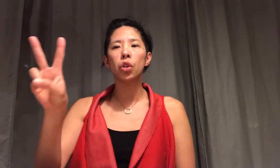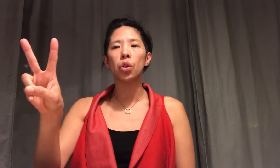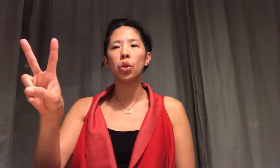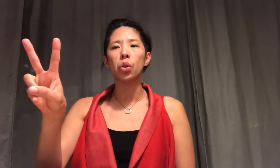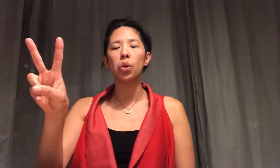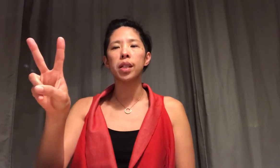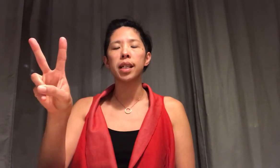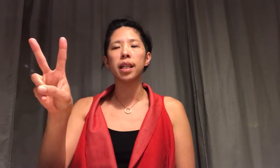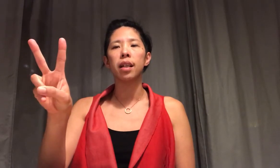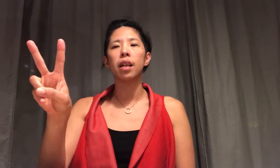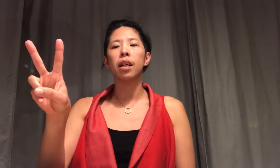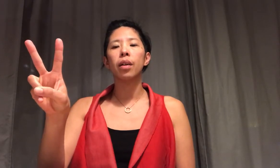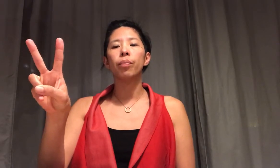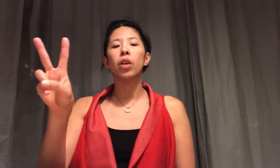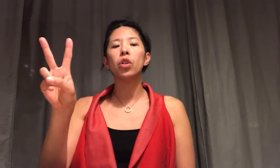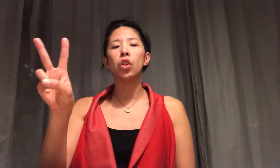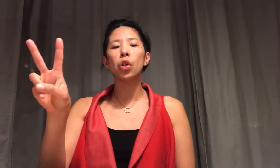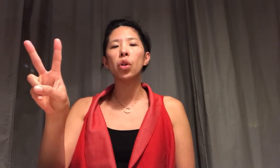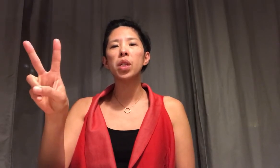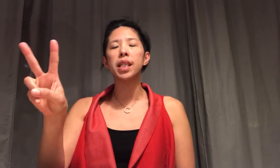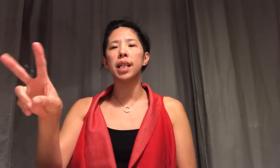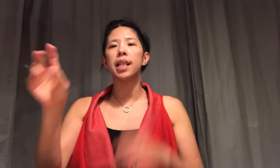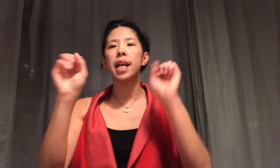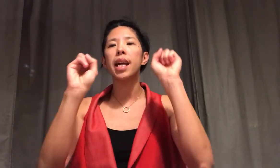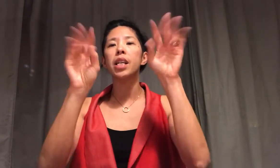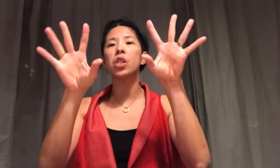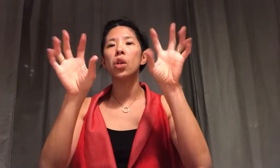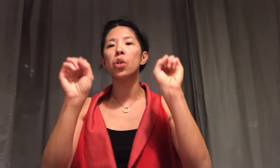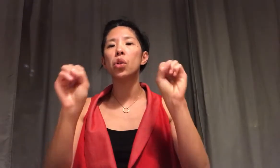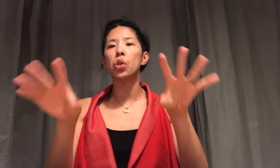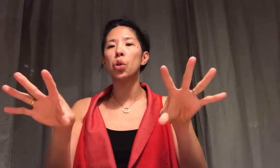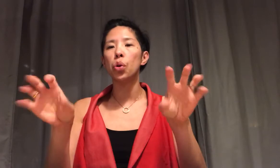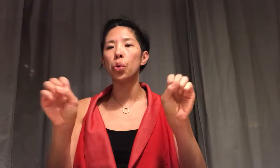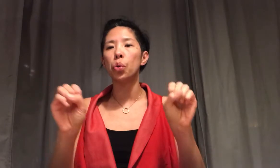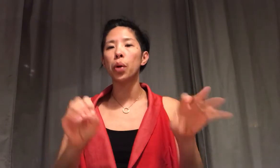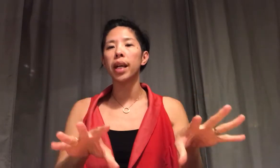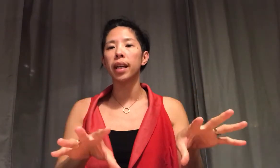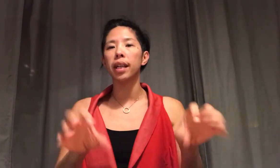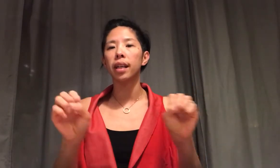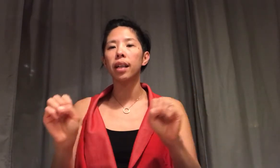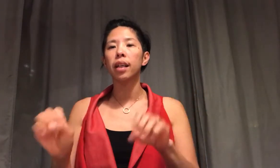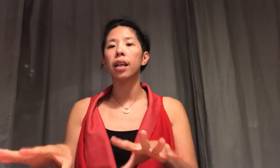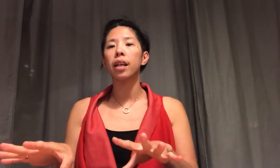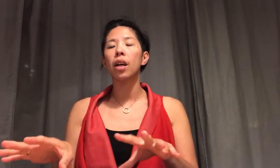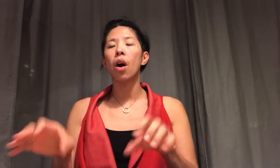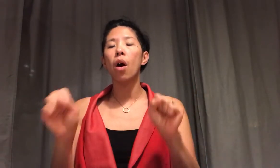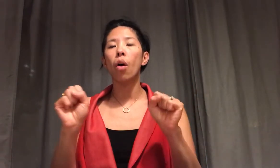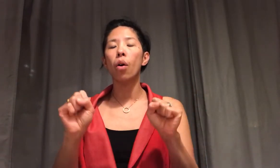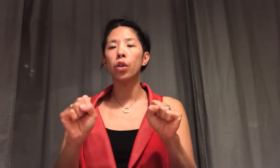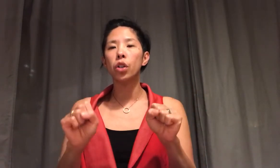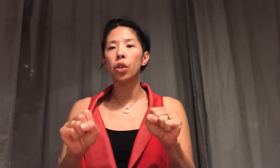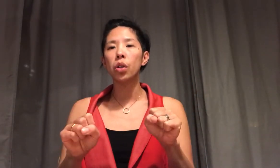Tuesday Tuesday it's snowing on Tuesday